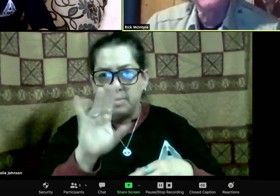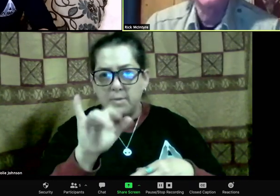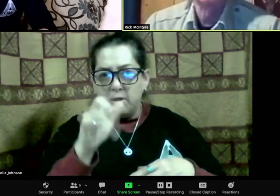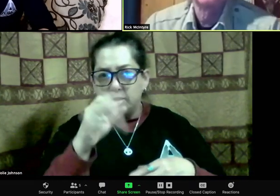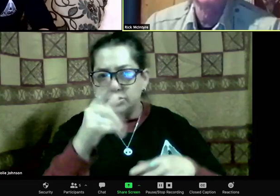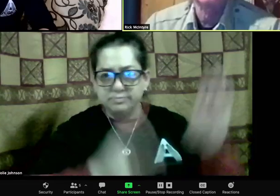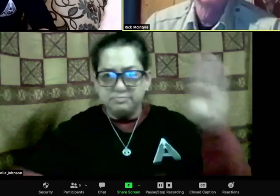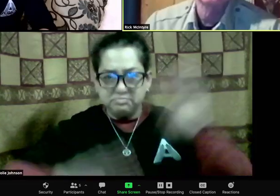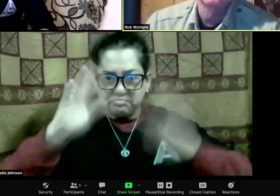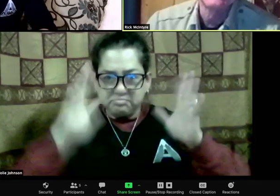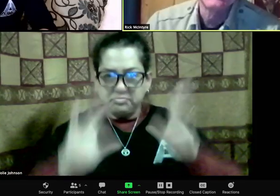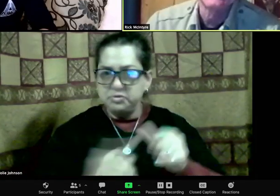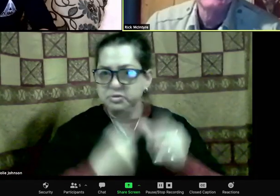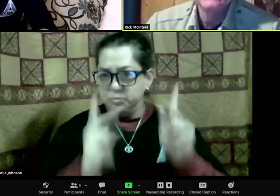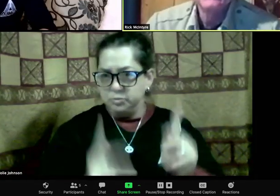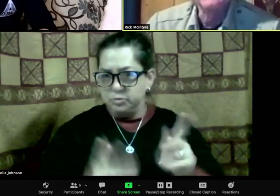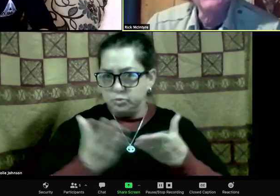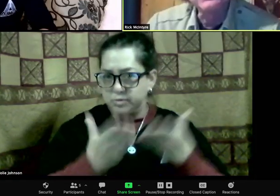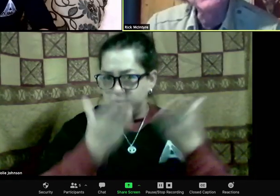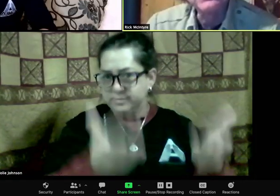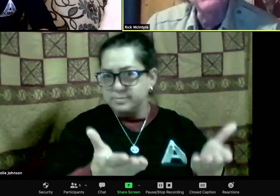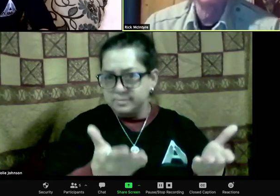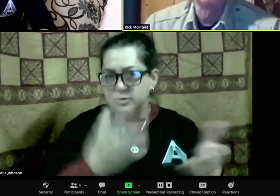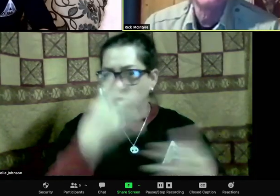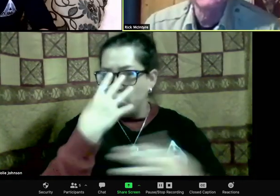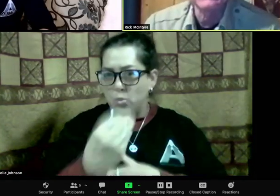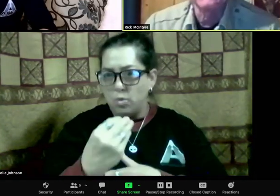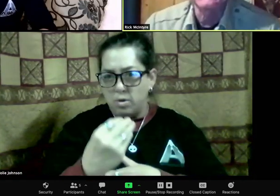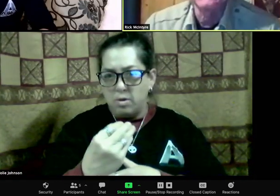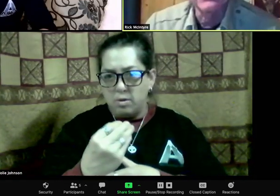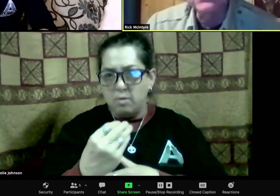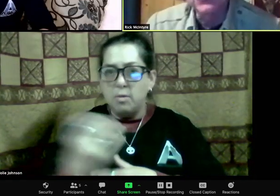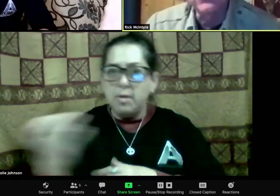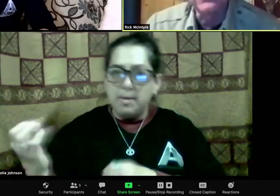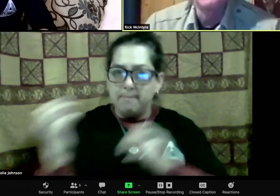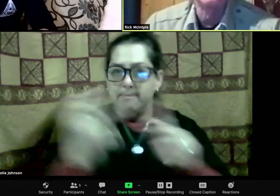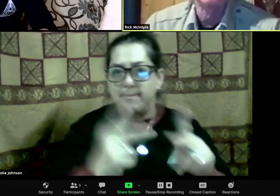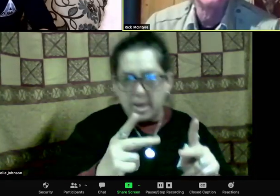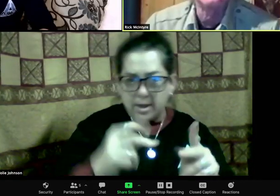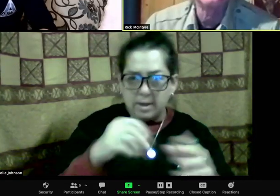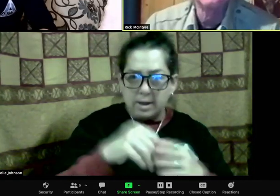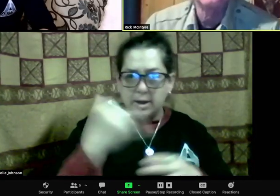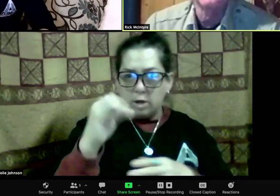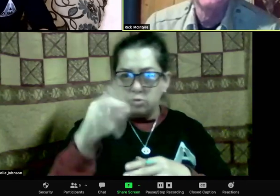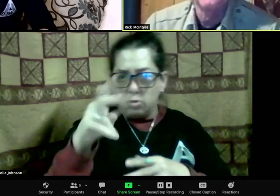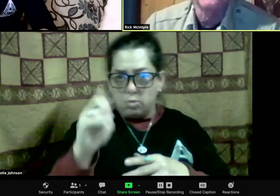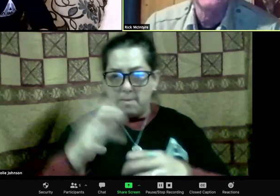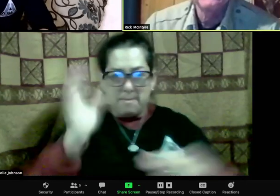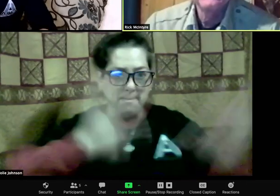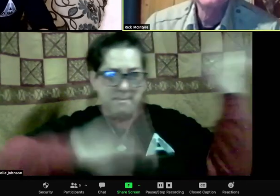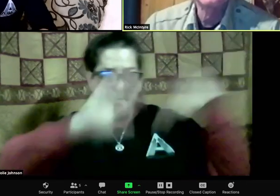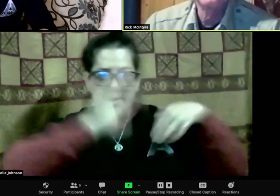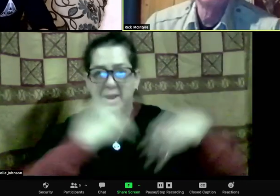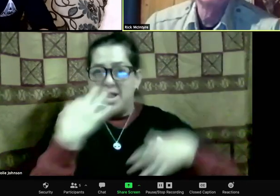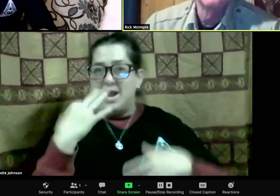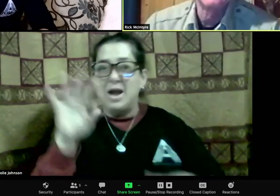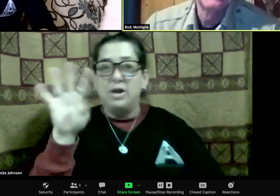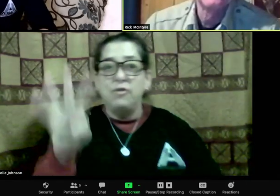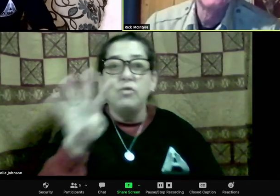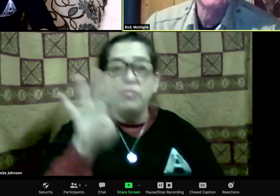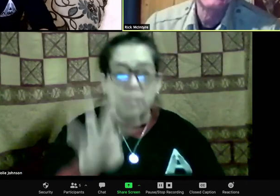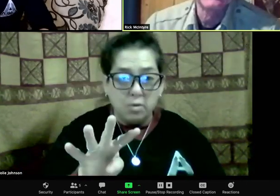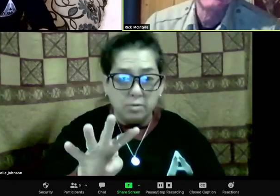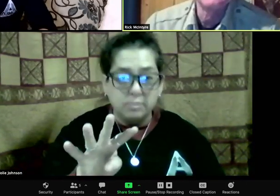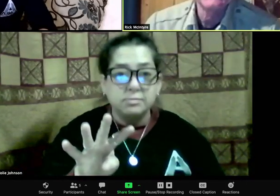off. They started a new pack in the Blacktail Plateau area. It was the first naturally forming pack in the